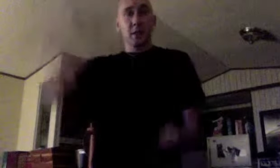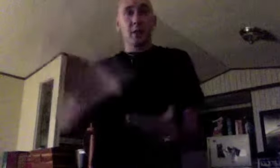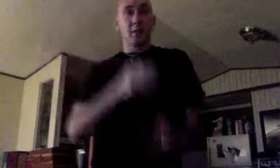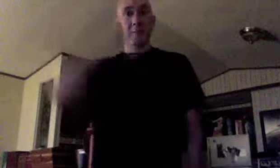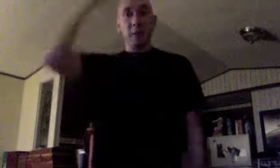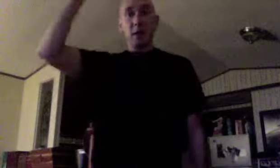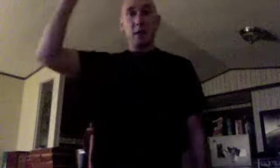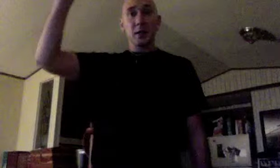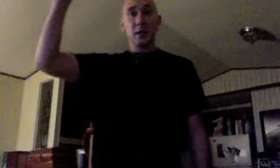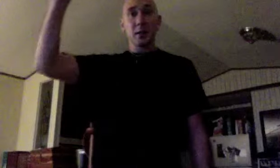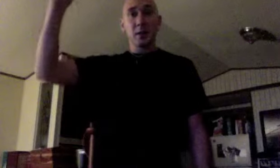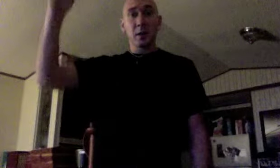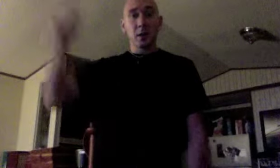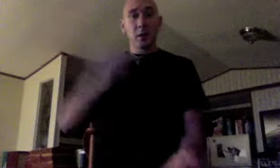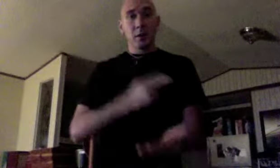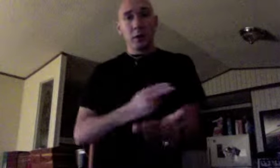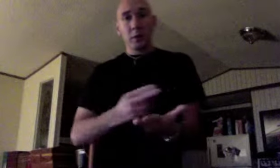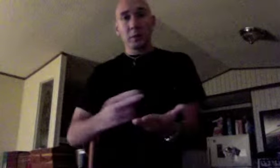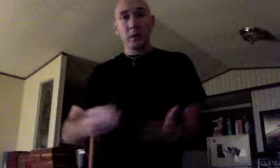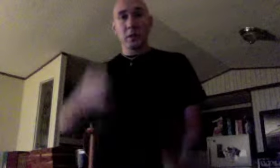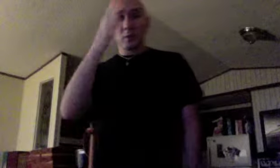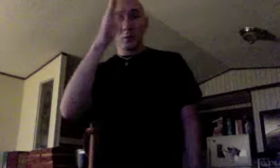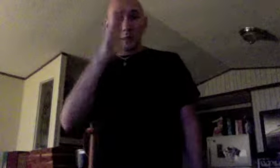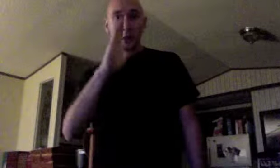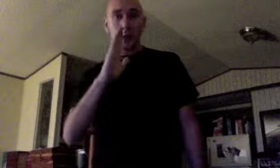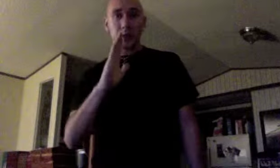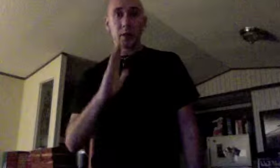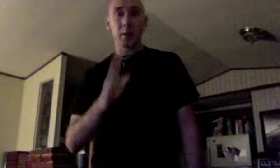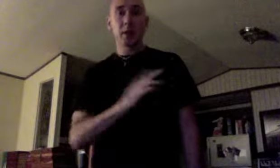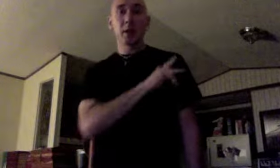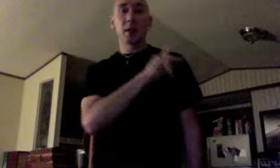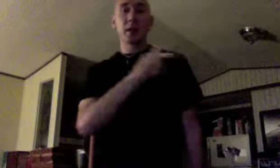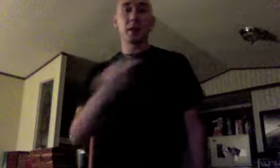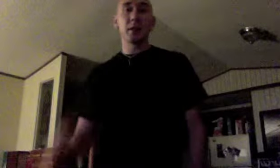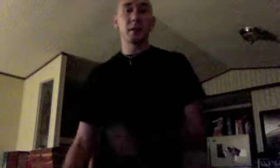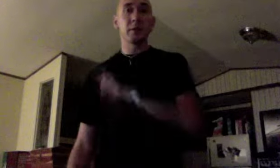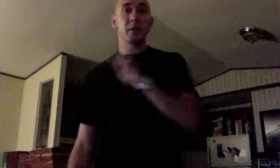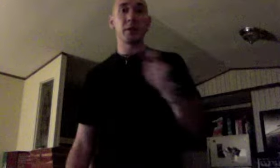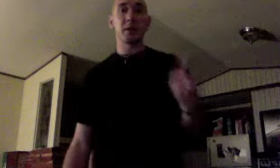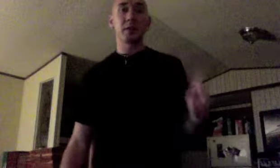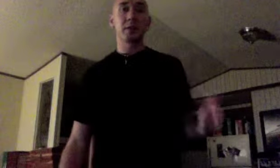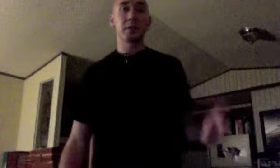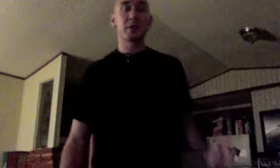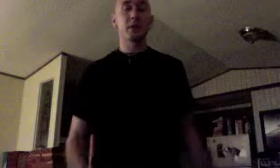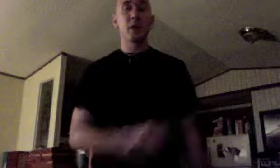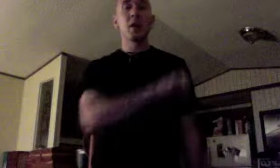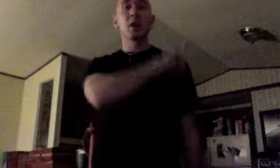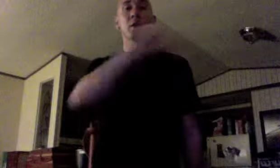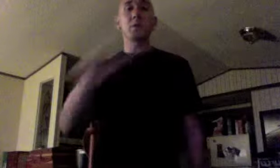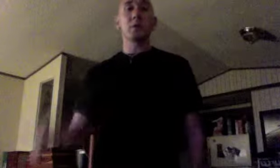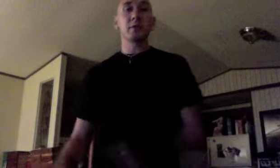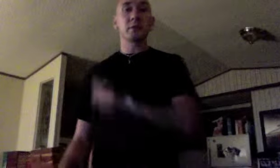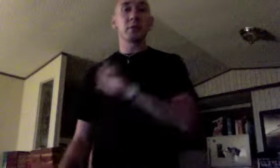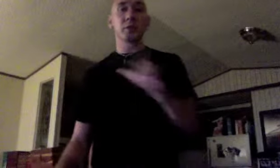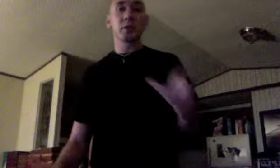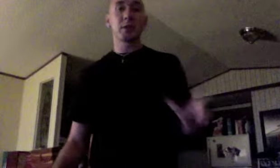of Man, Holy One, King of Kings, Lord of Lords, Christ,